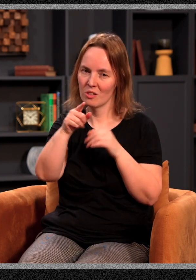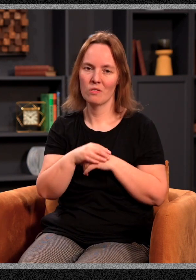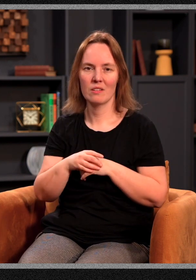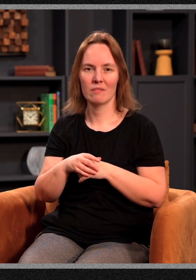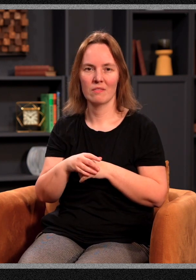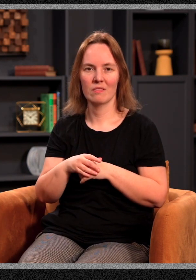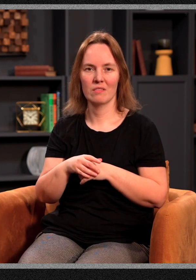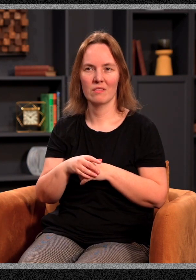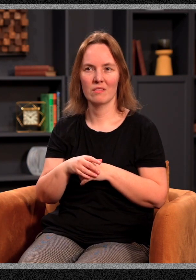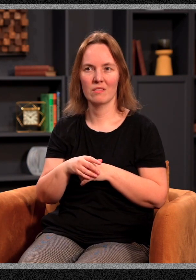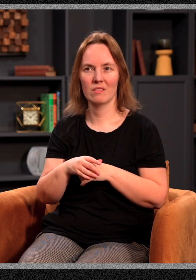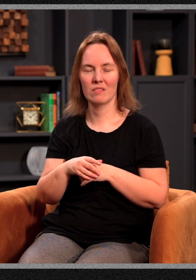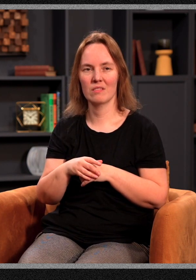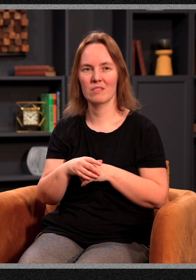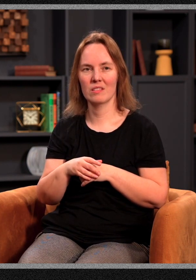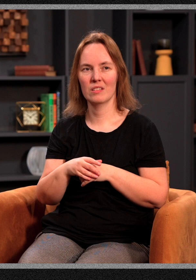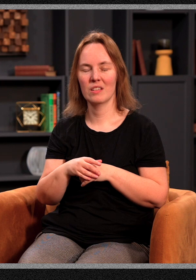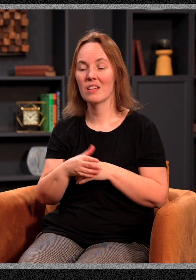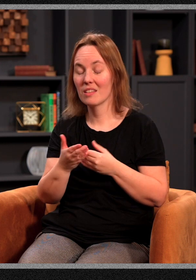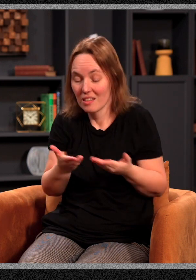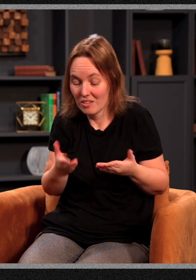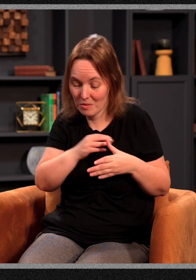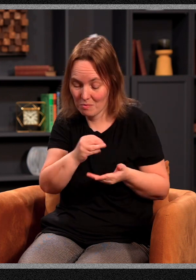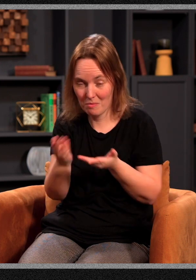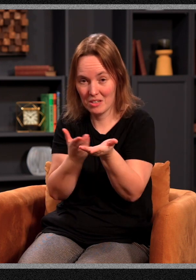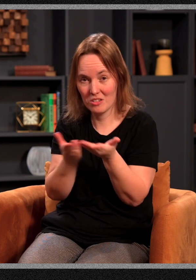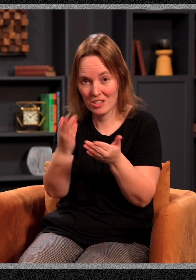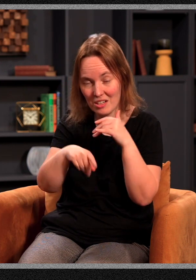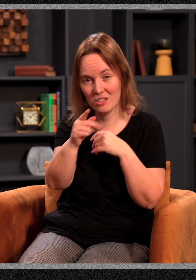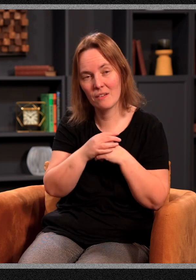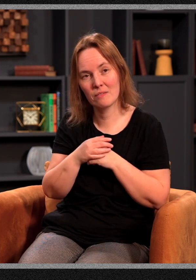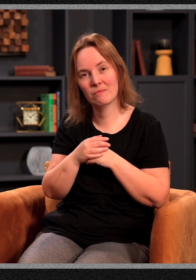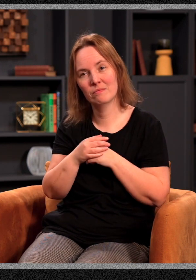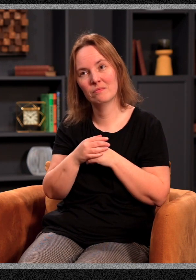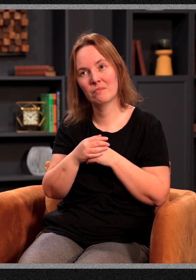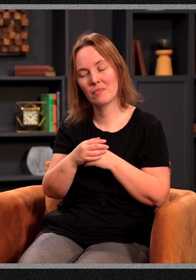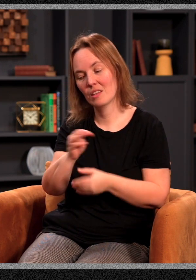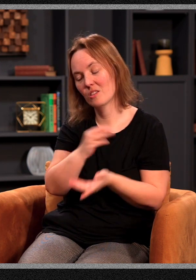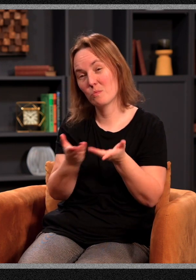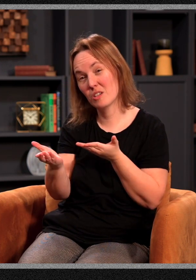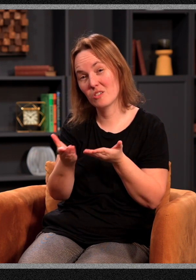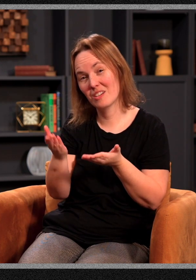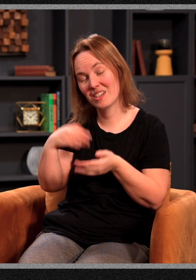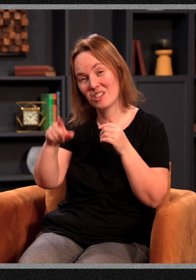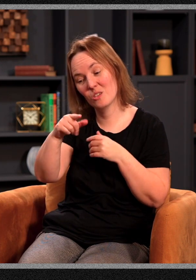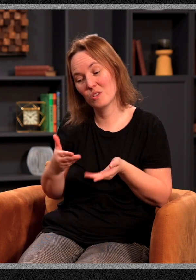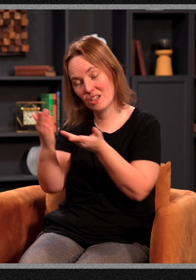in you then there is ministry in you and there's ministry in you to